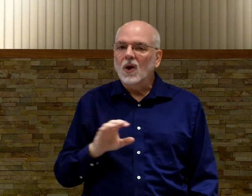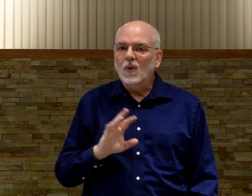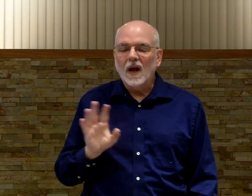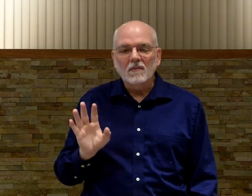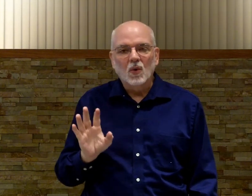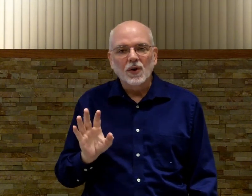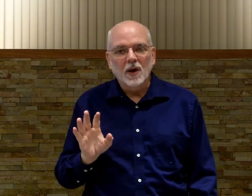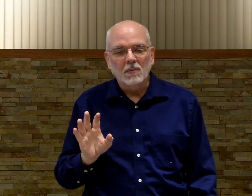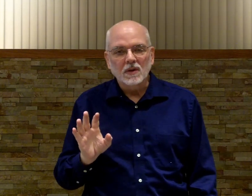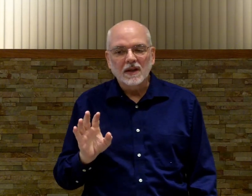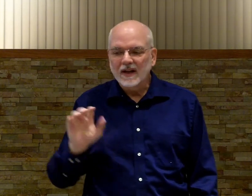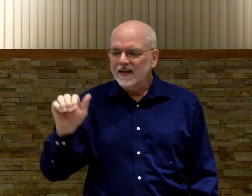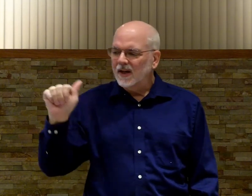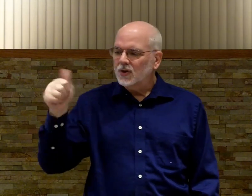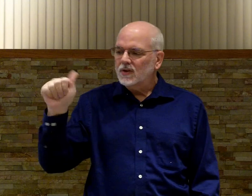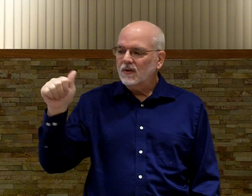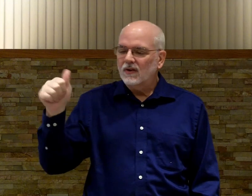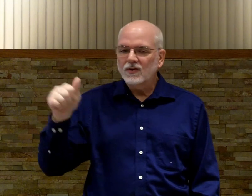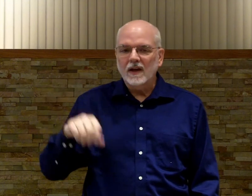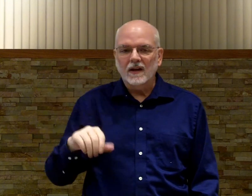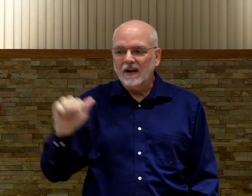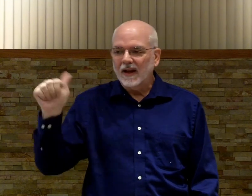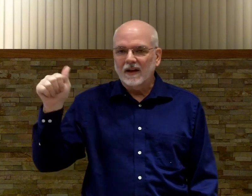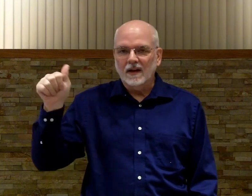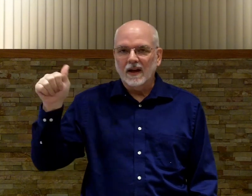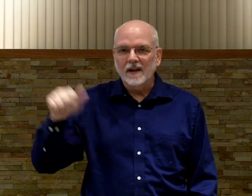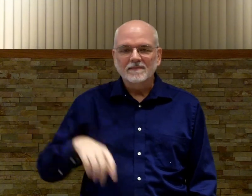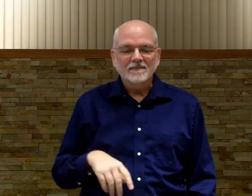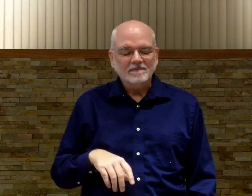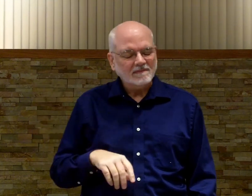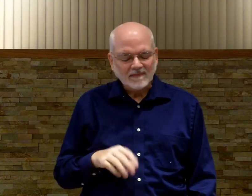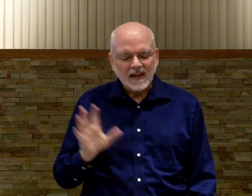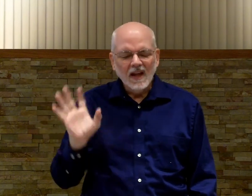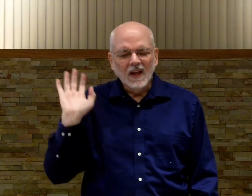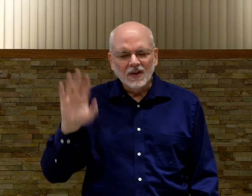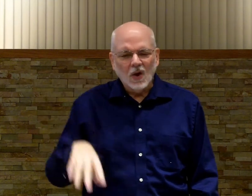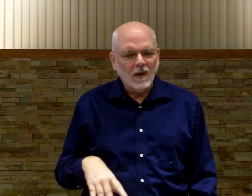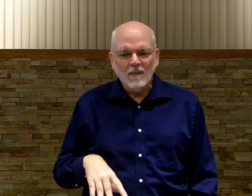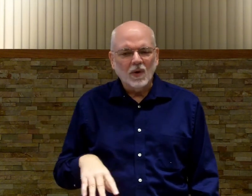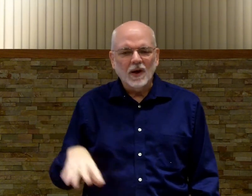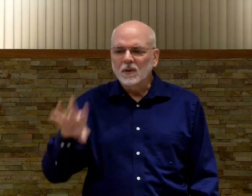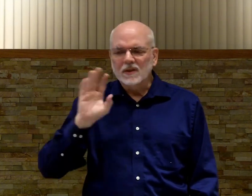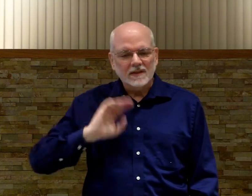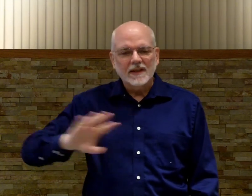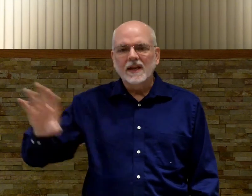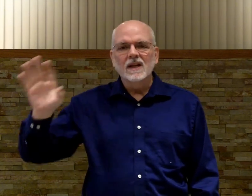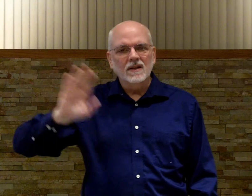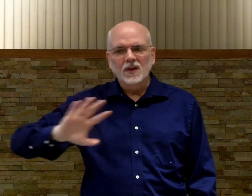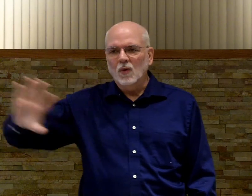a whole lot more numbers. And ten is just shaking like a little A. There's a whole lot more numbers. There's the teens and the